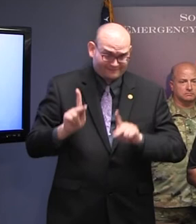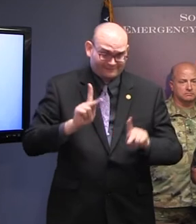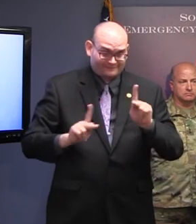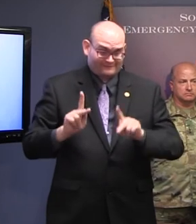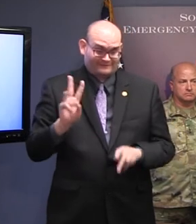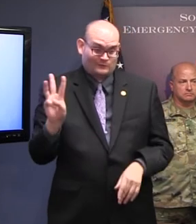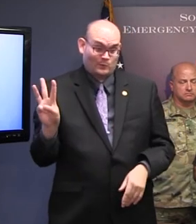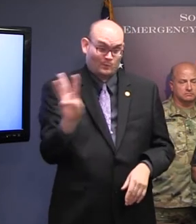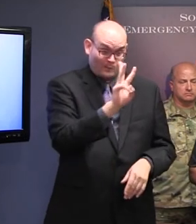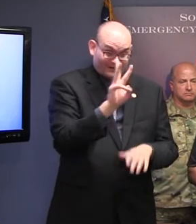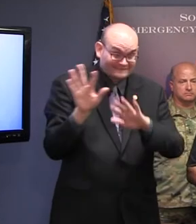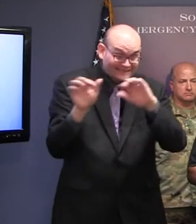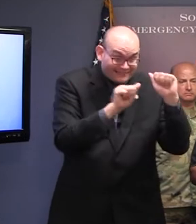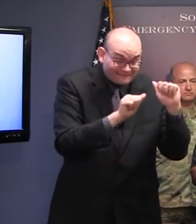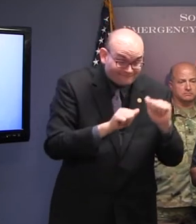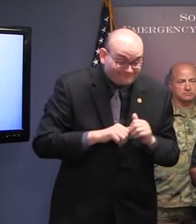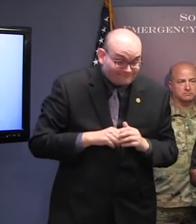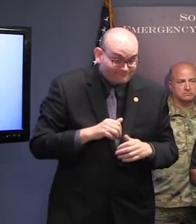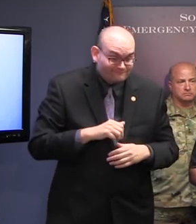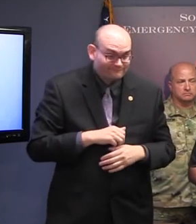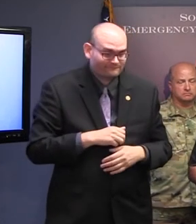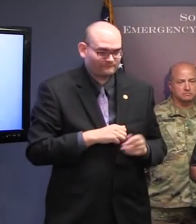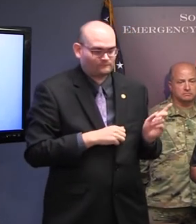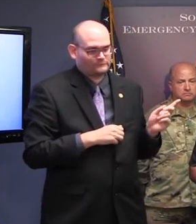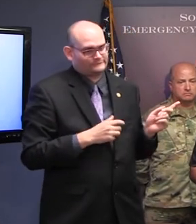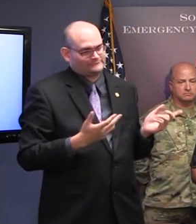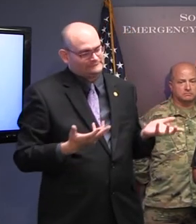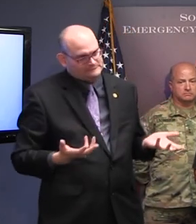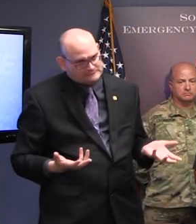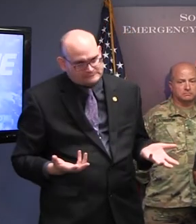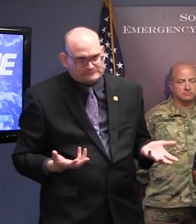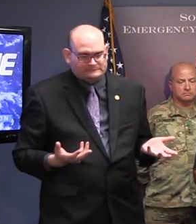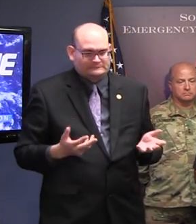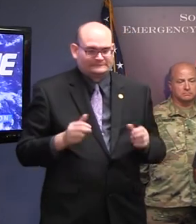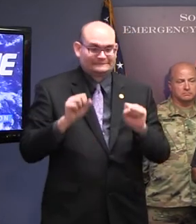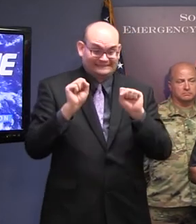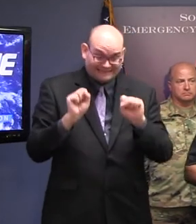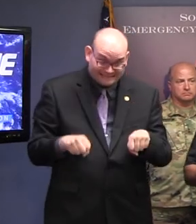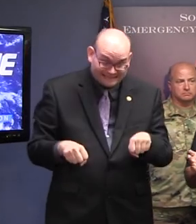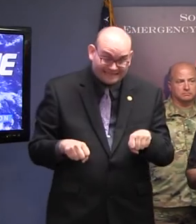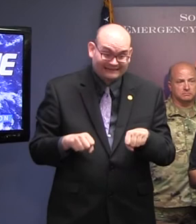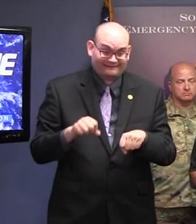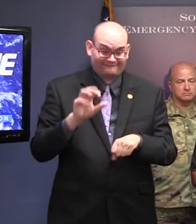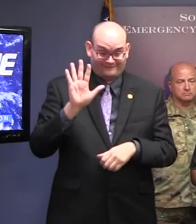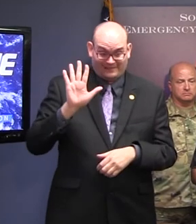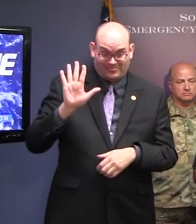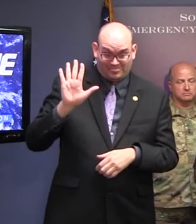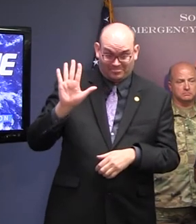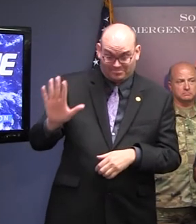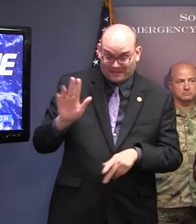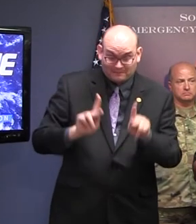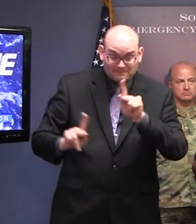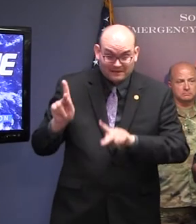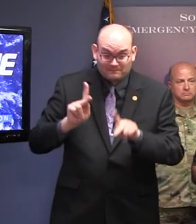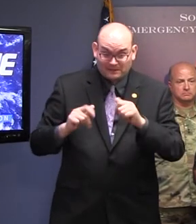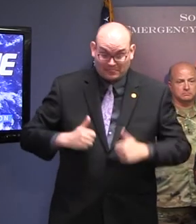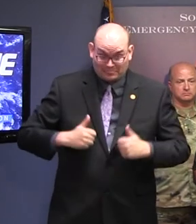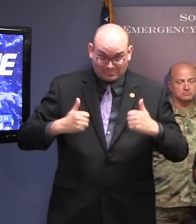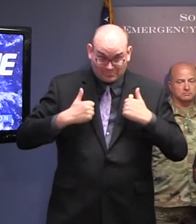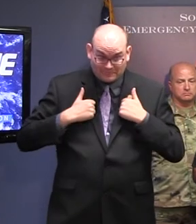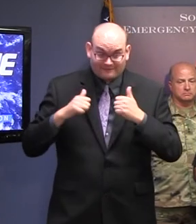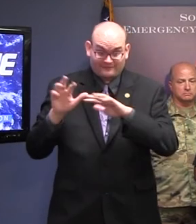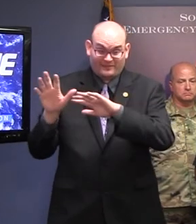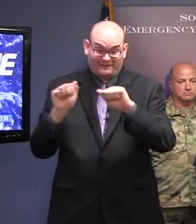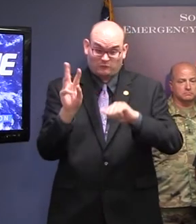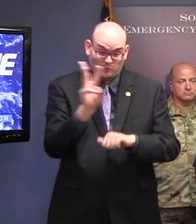Well, again, they can ask their residents to evacuate west. That doesn't always mean